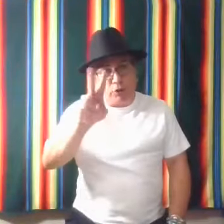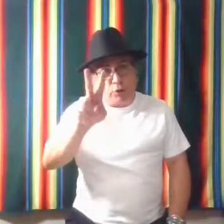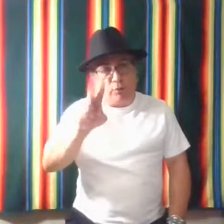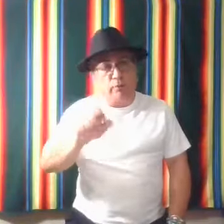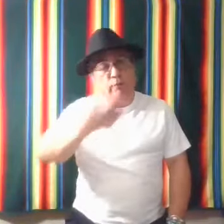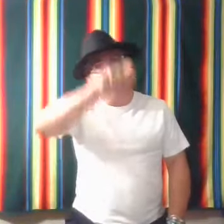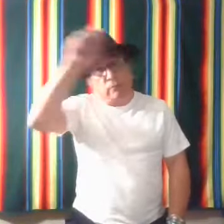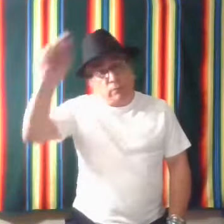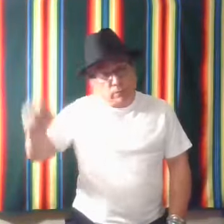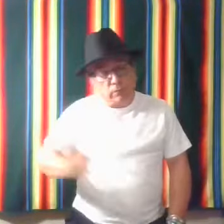two.